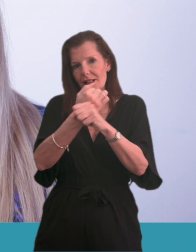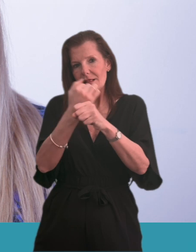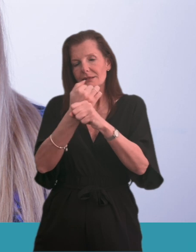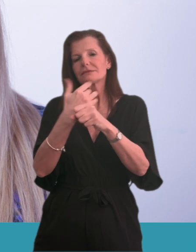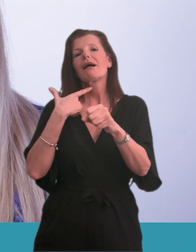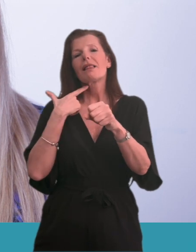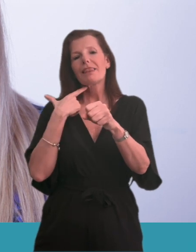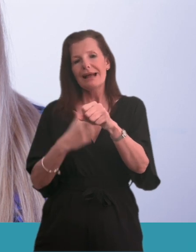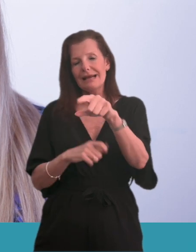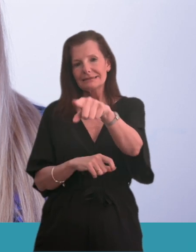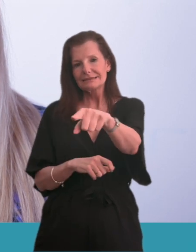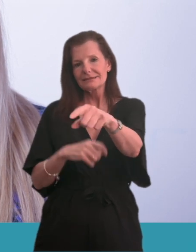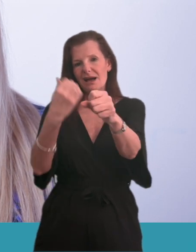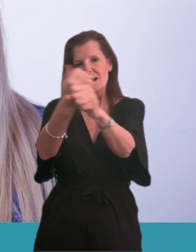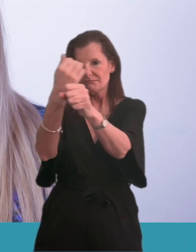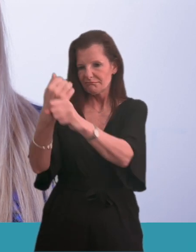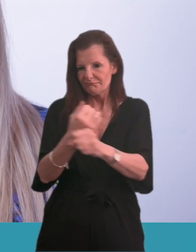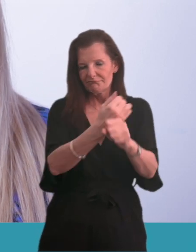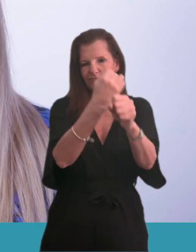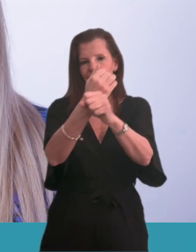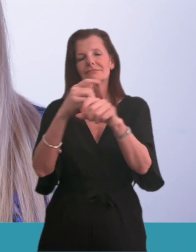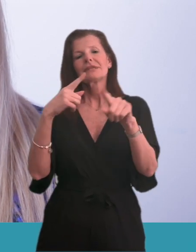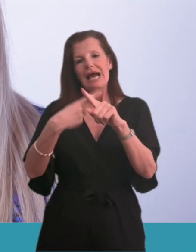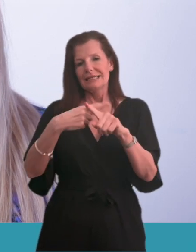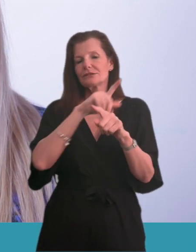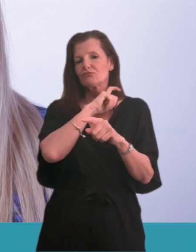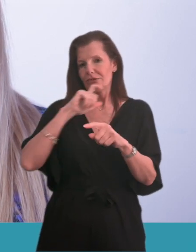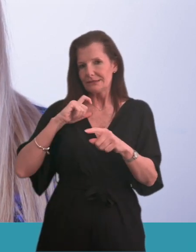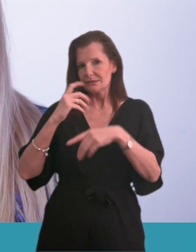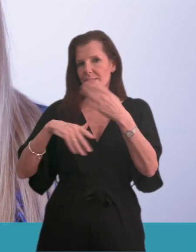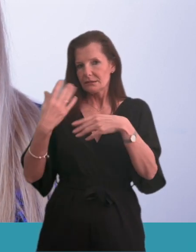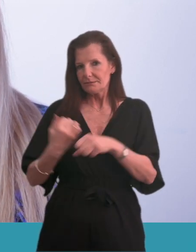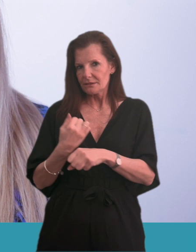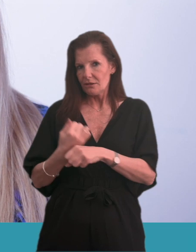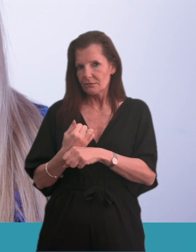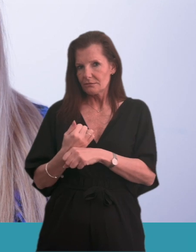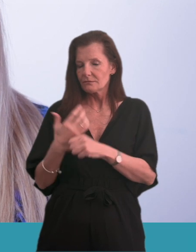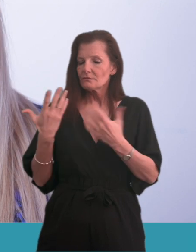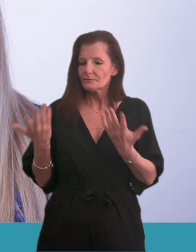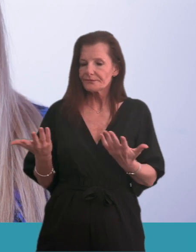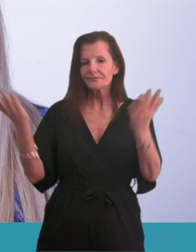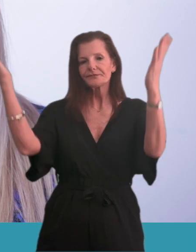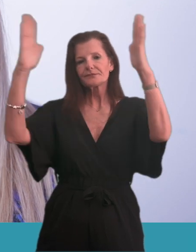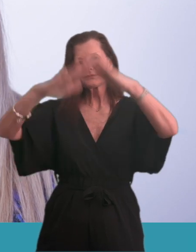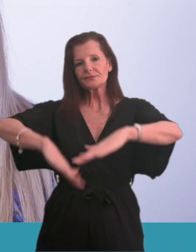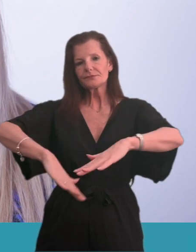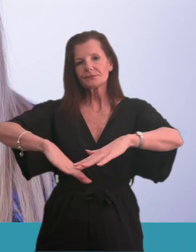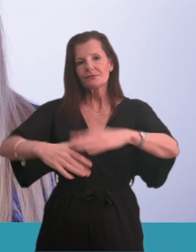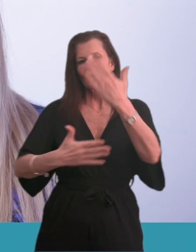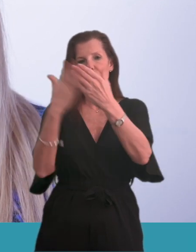at Royal Lancaster Infirmary and Royal Preston Hospital. Build a new Royal Lancaster Infirmary on a new